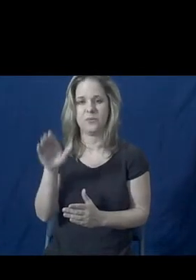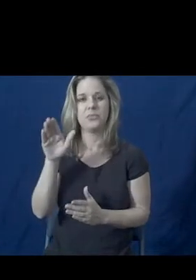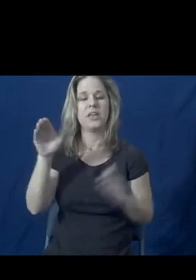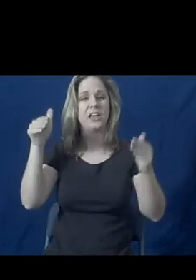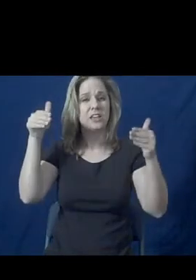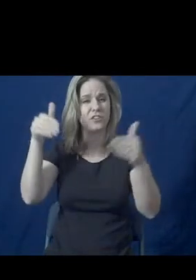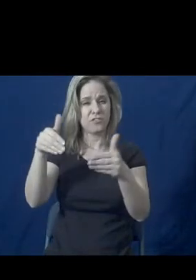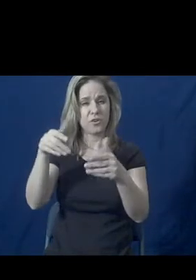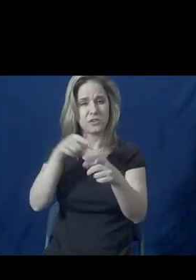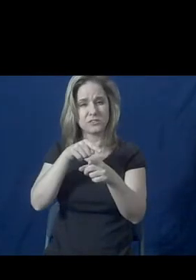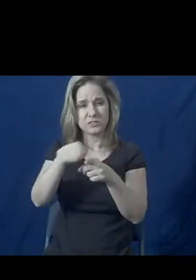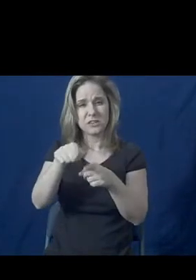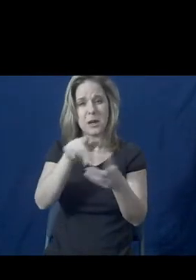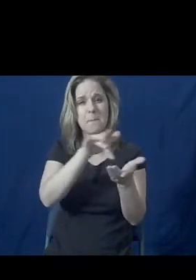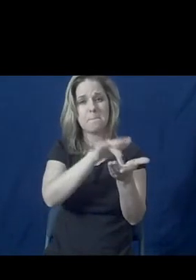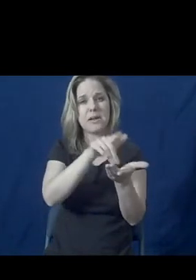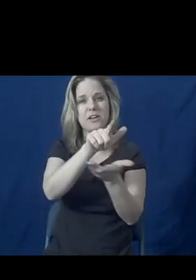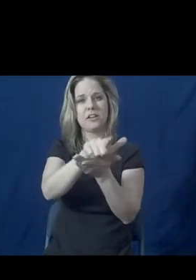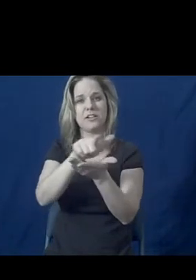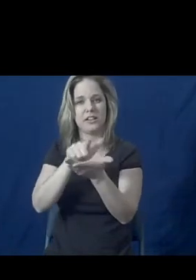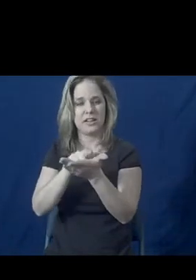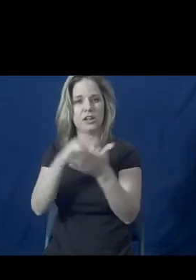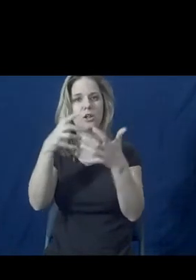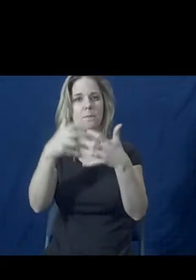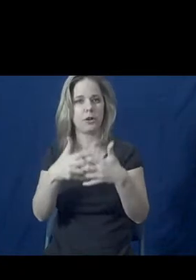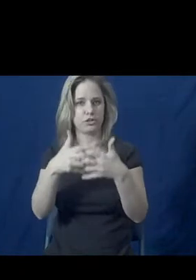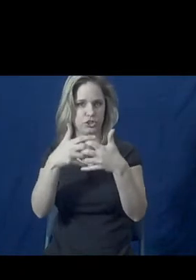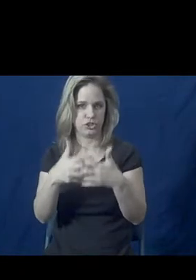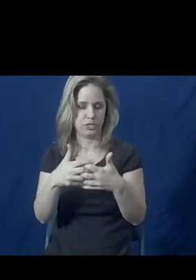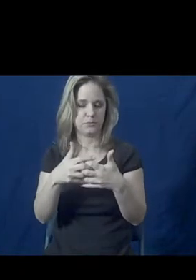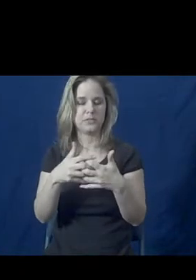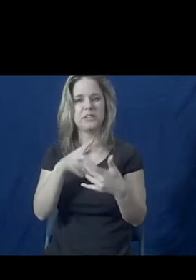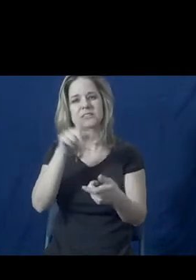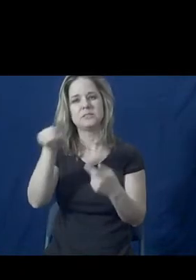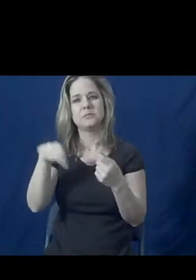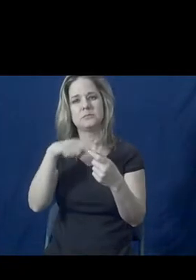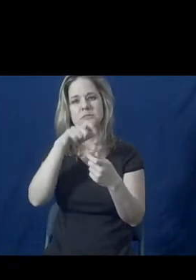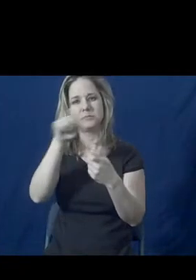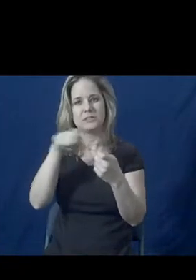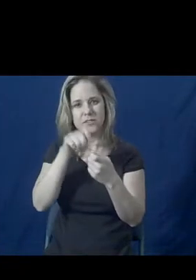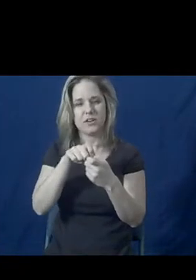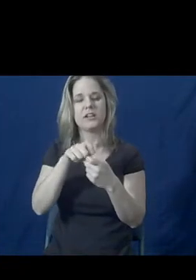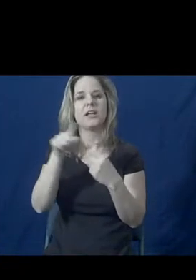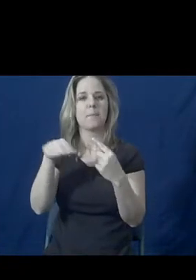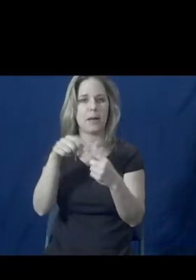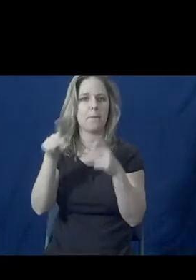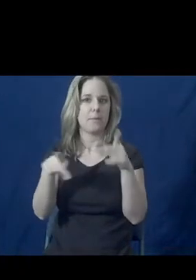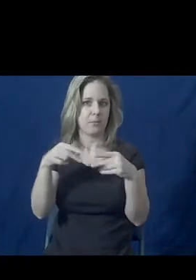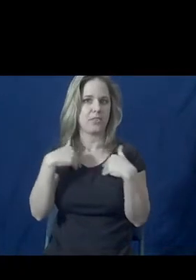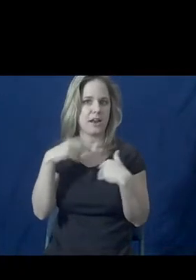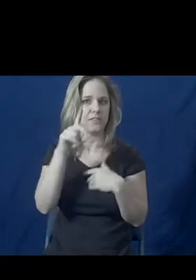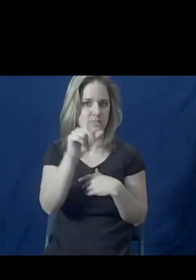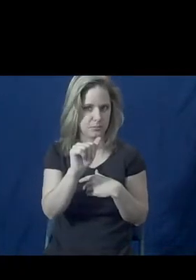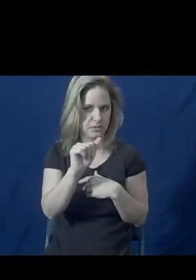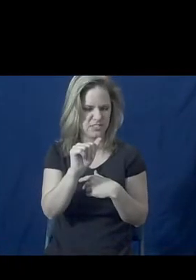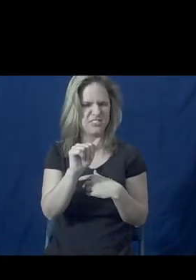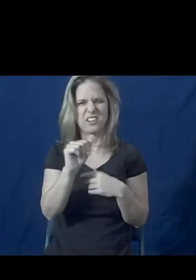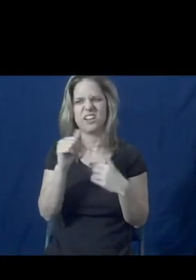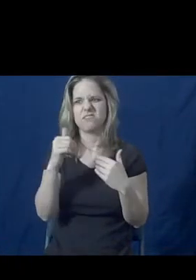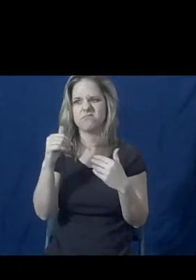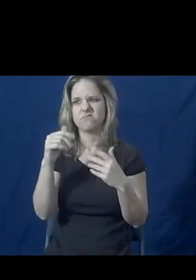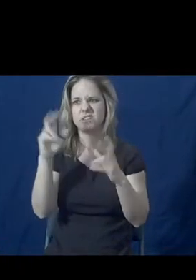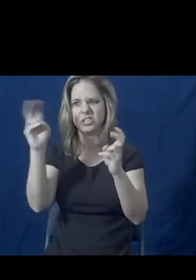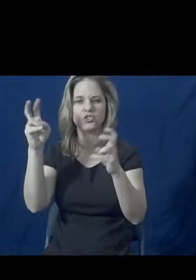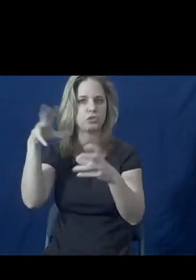on medical-legal partnership and legal issues affecting individuals with disabilities, including